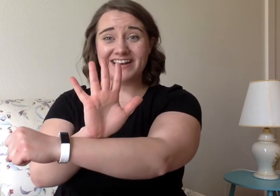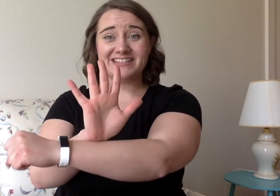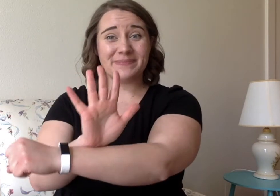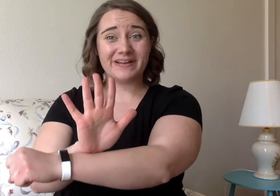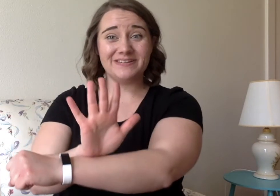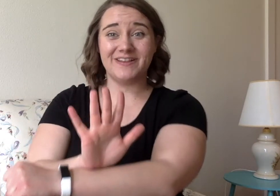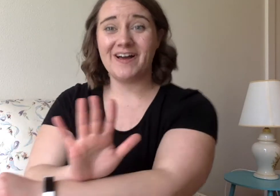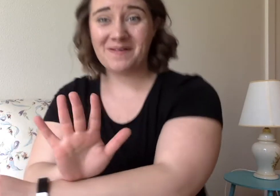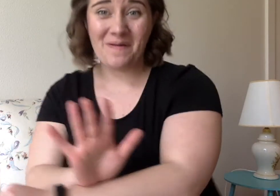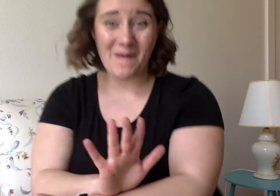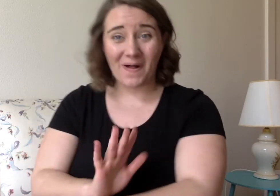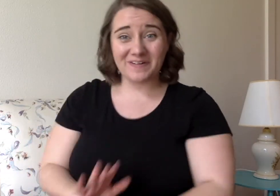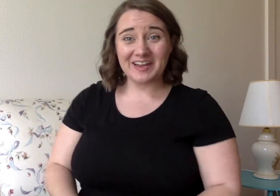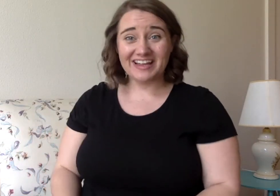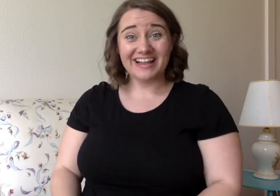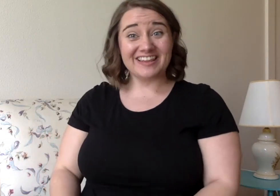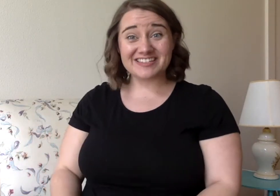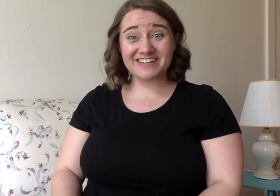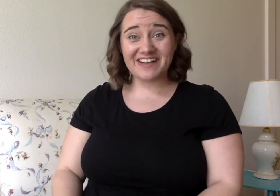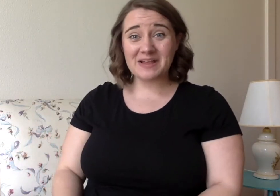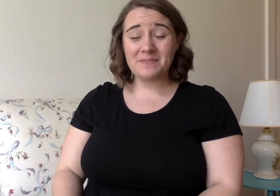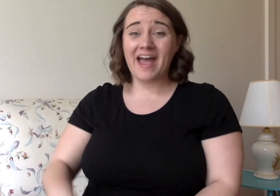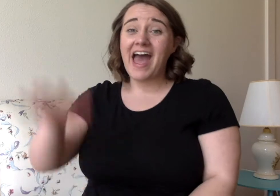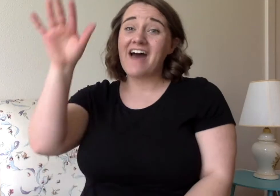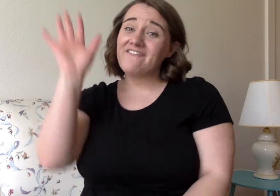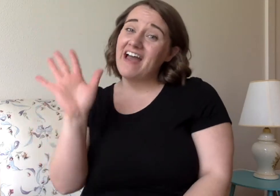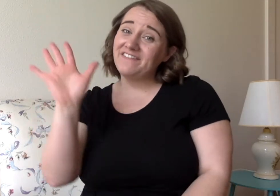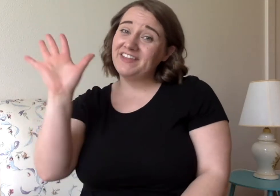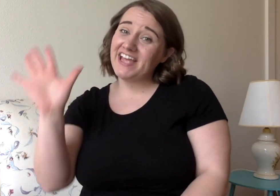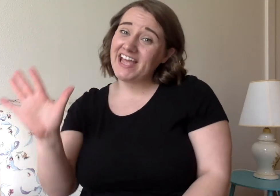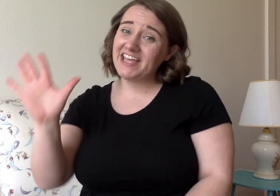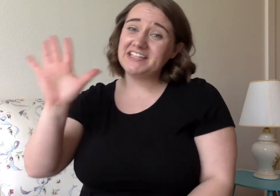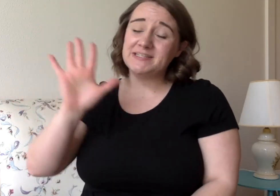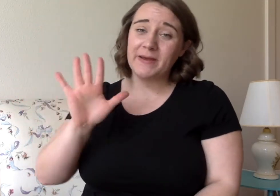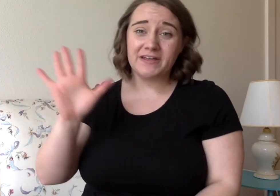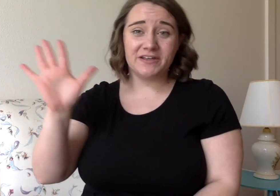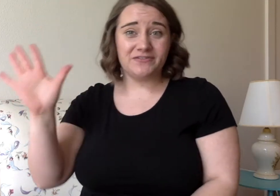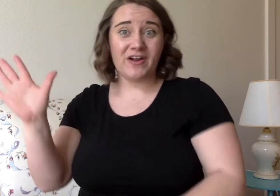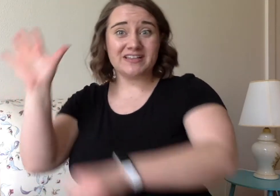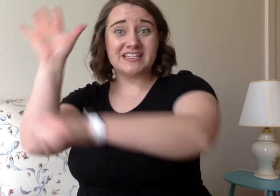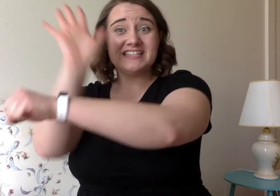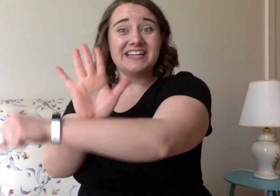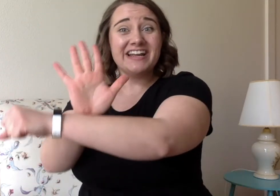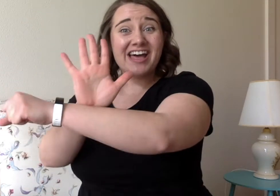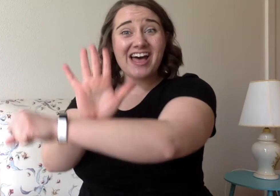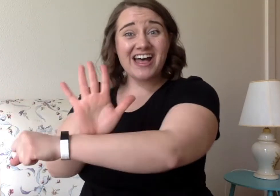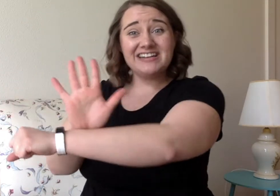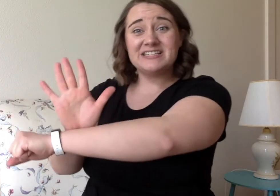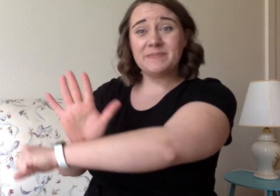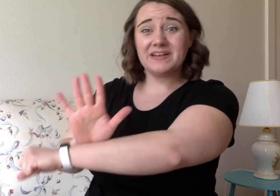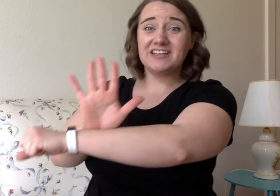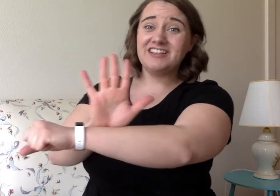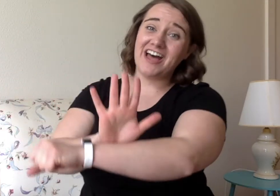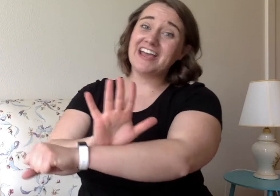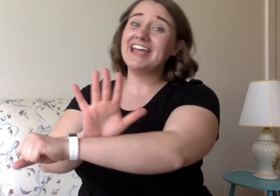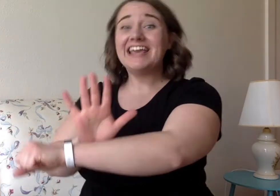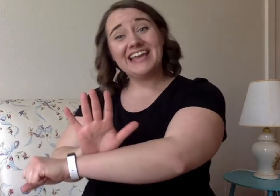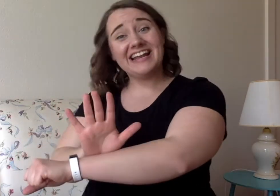a speckled log. Alright let's get ready! Five little speckled frogs sitting on a speckled log eating